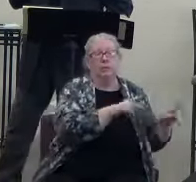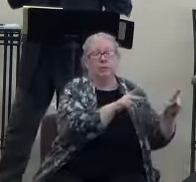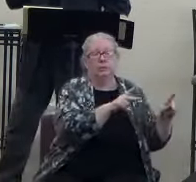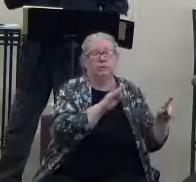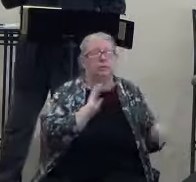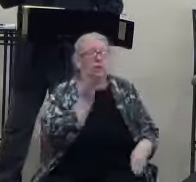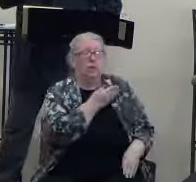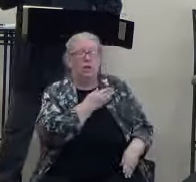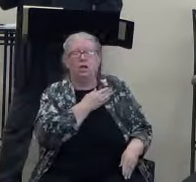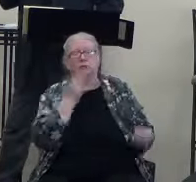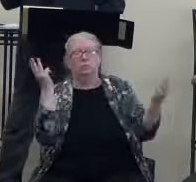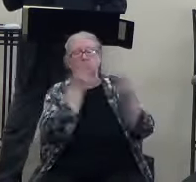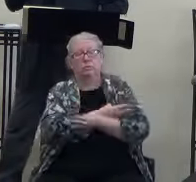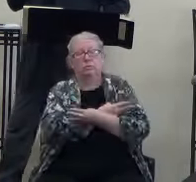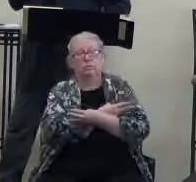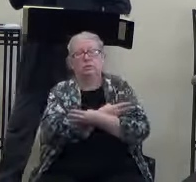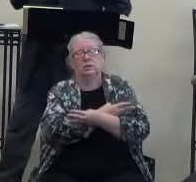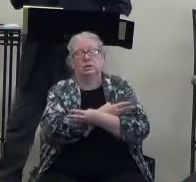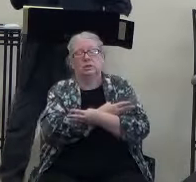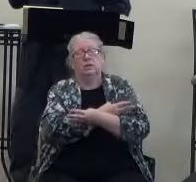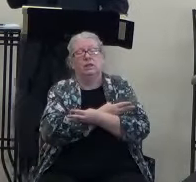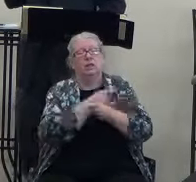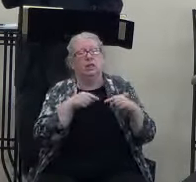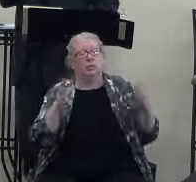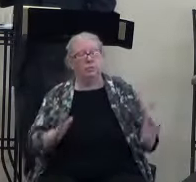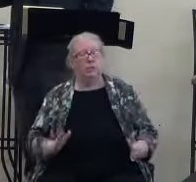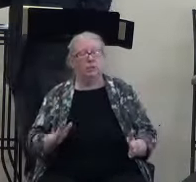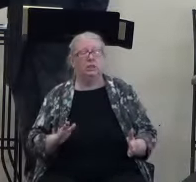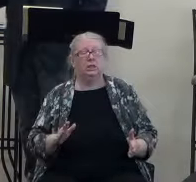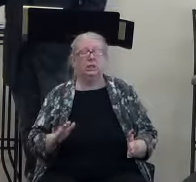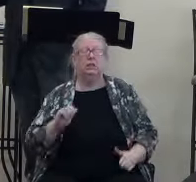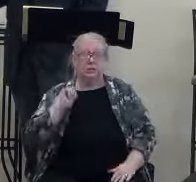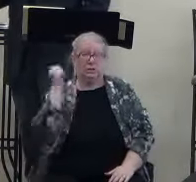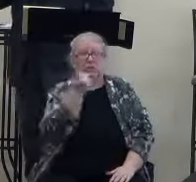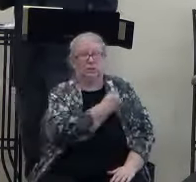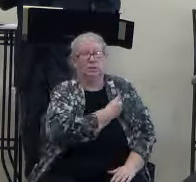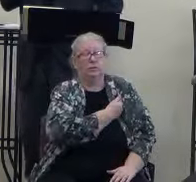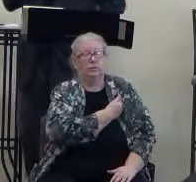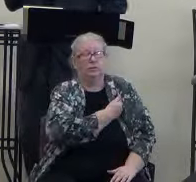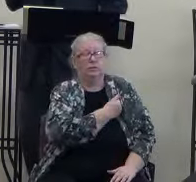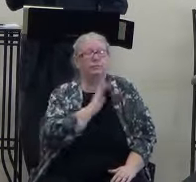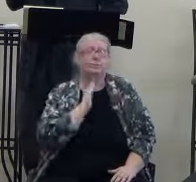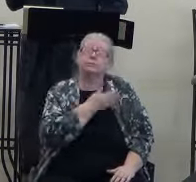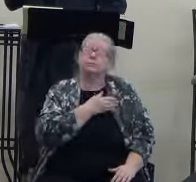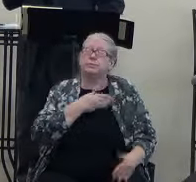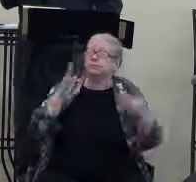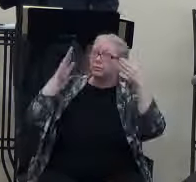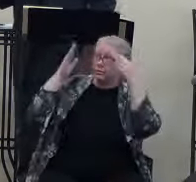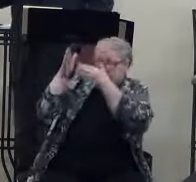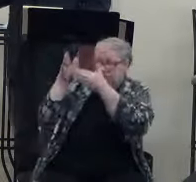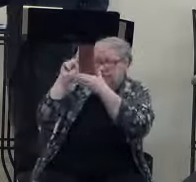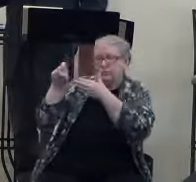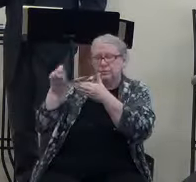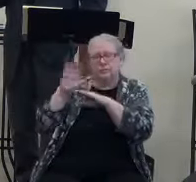is me. The Holy Spirit's available 24-7 all the time. Our focus has to be on Jesus, the head